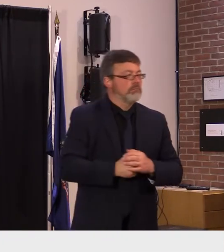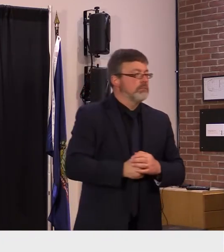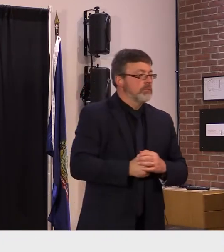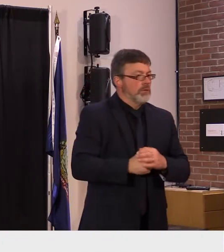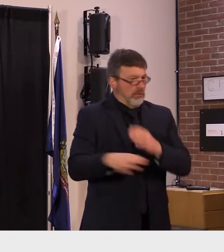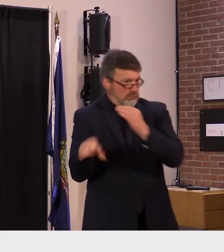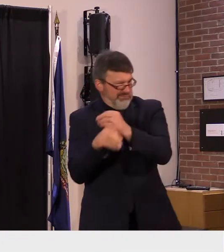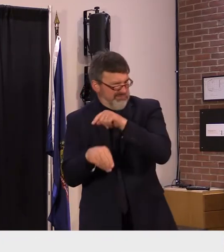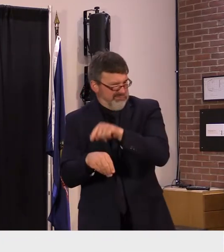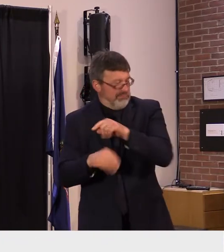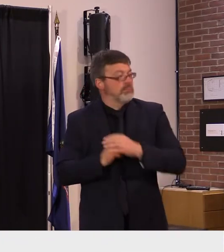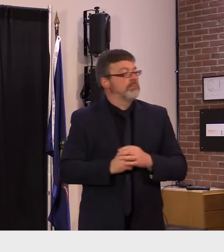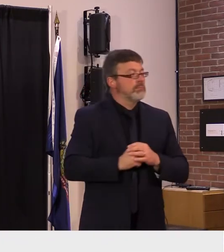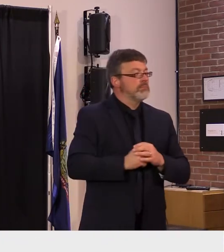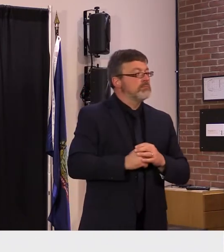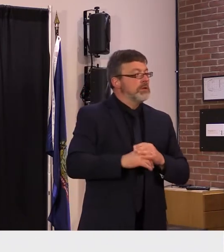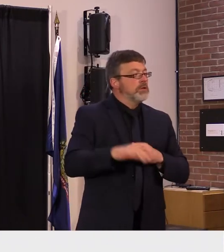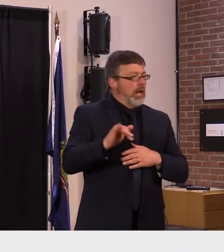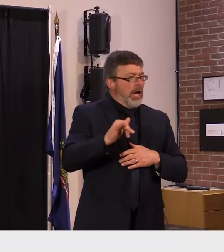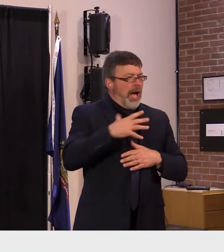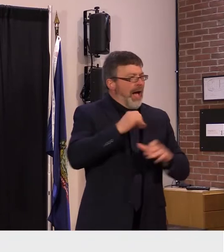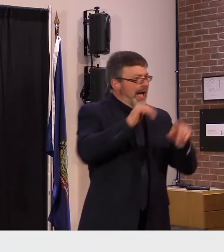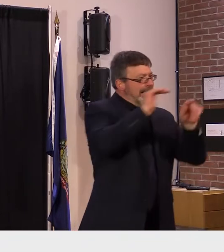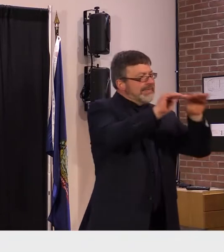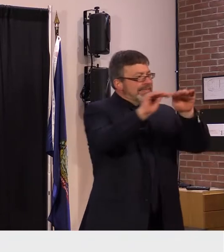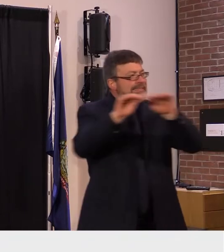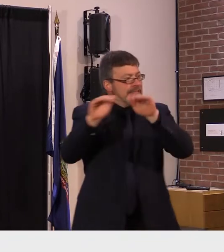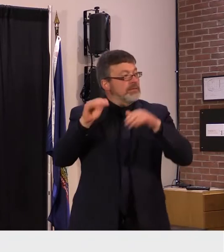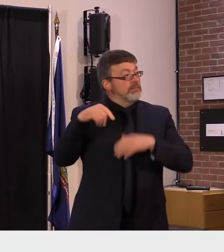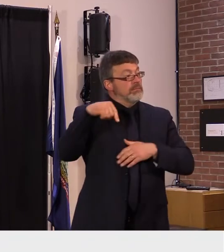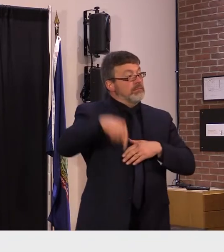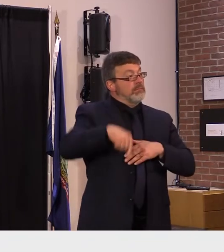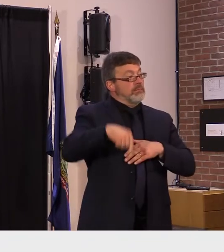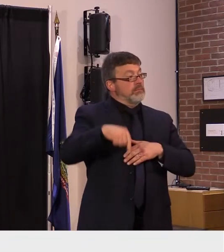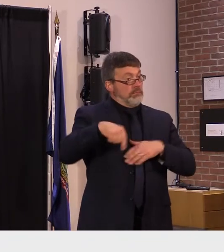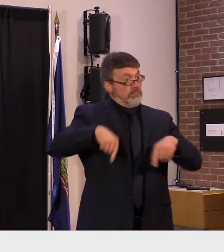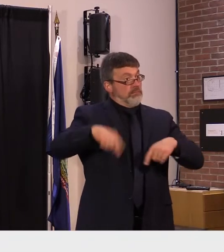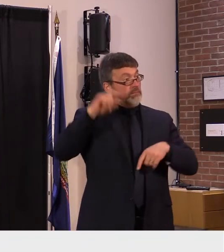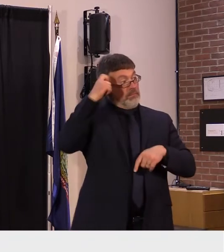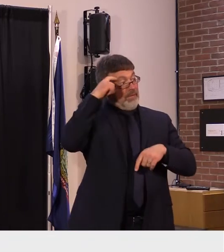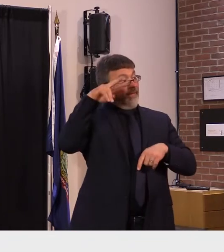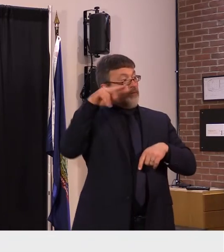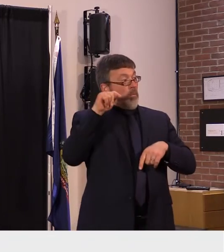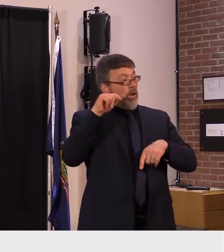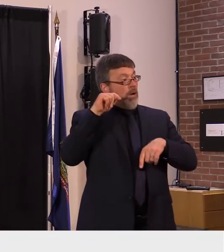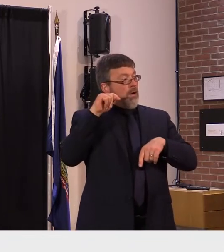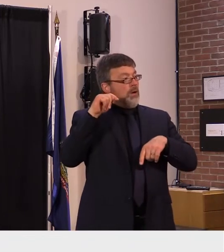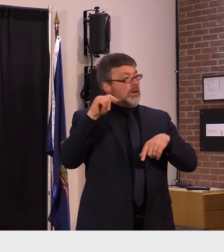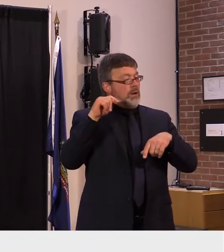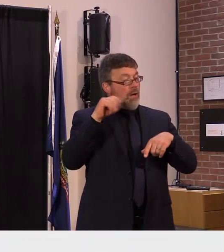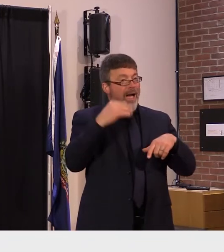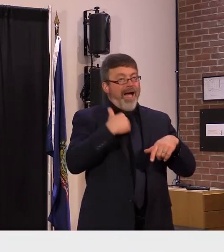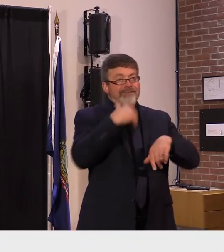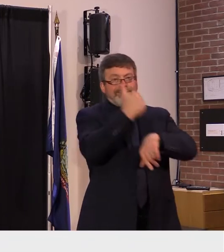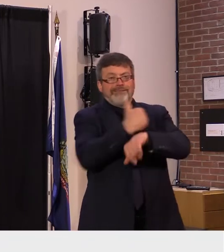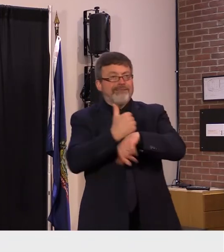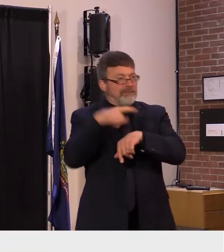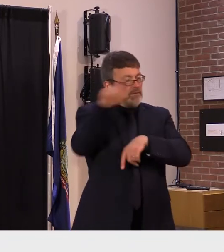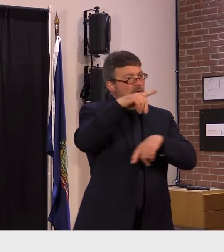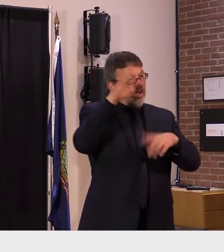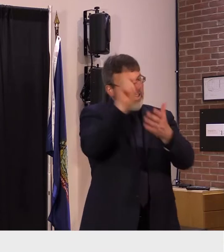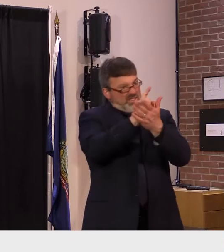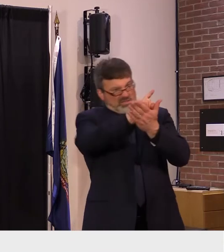remind vermonters that our state-run testing sites will close at the end of next week june 25th